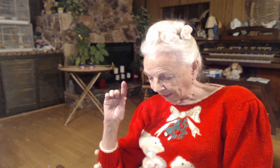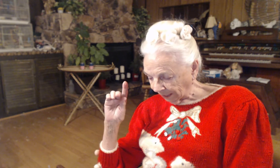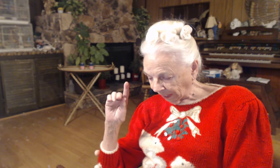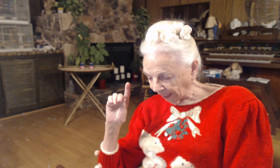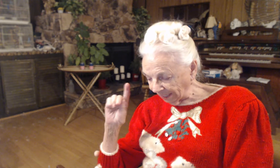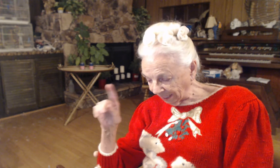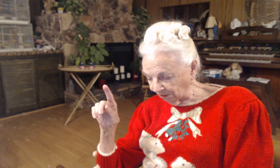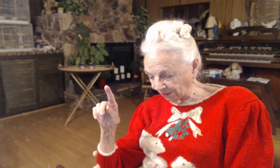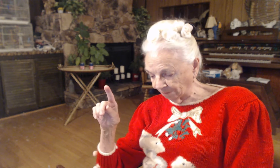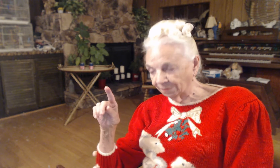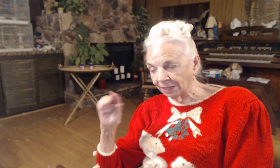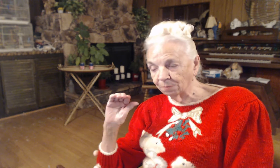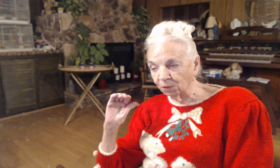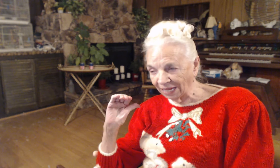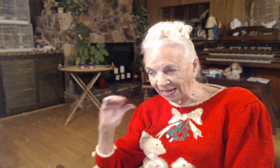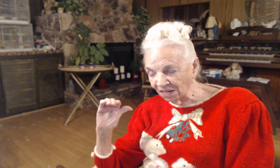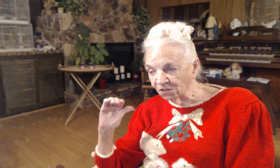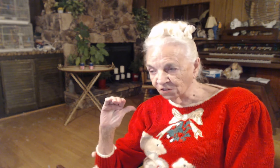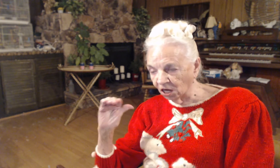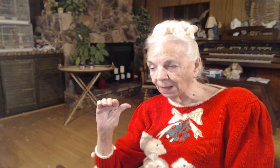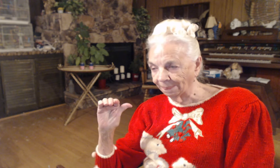And he healed them. He put hands on them.